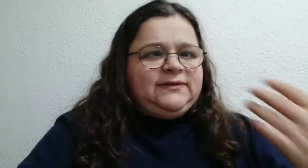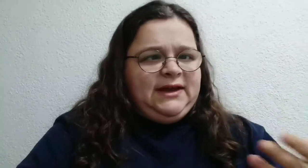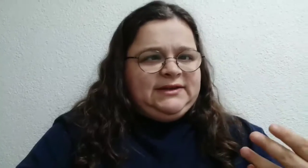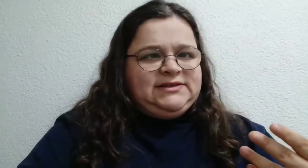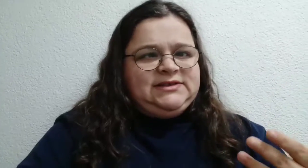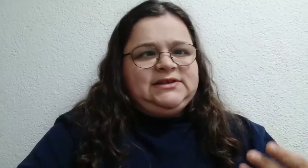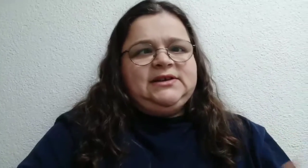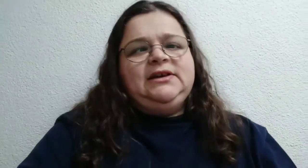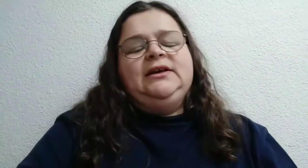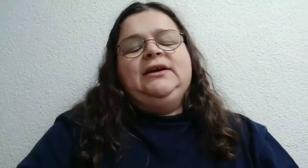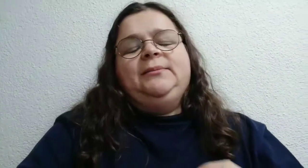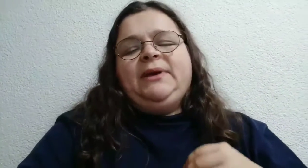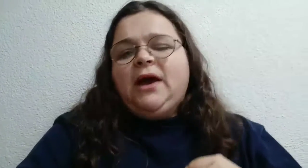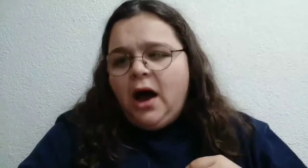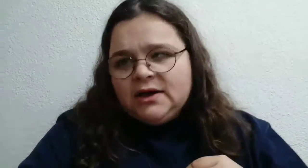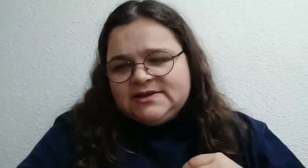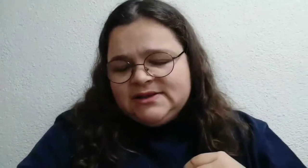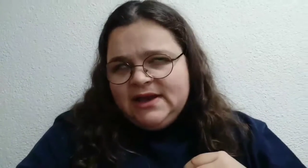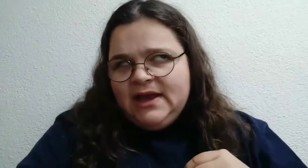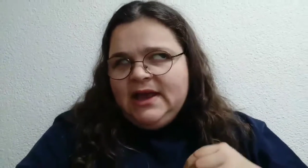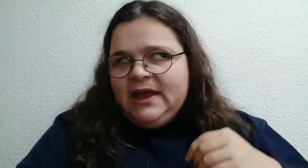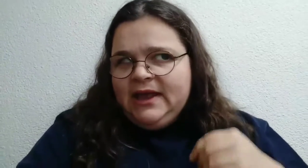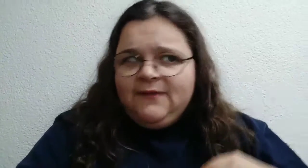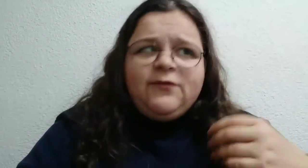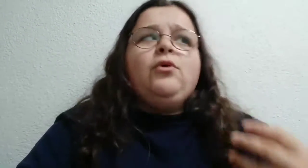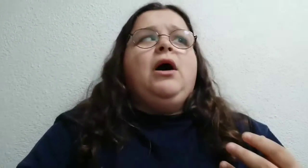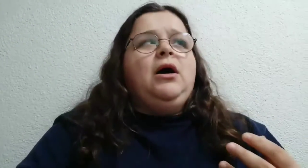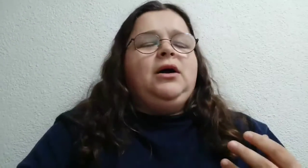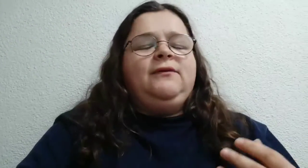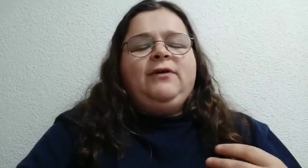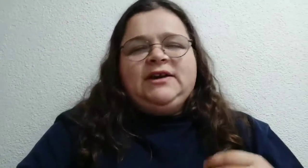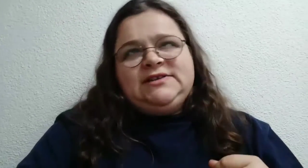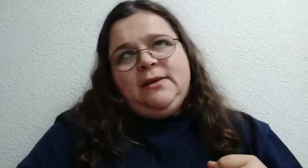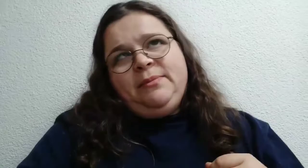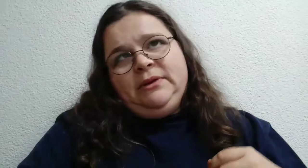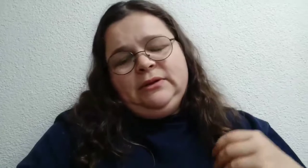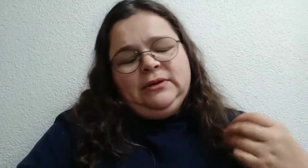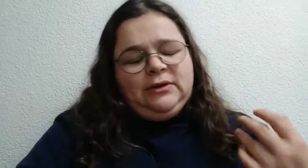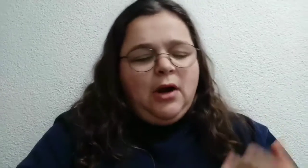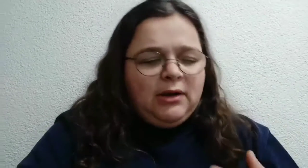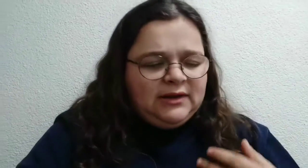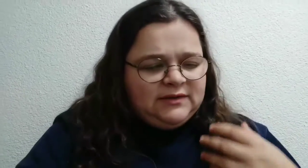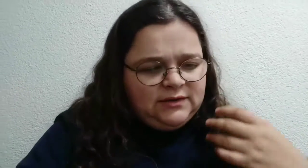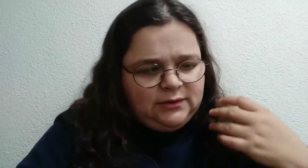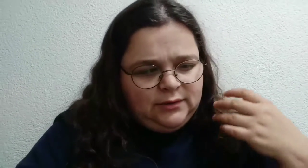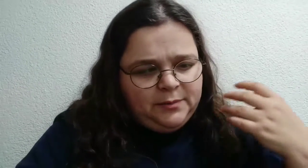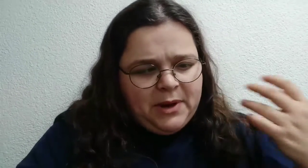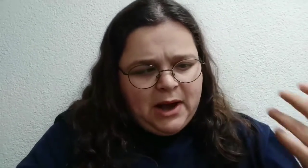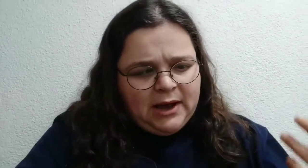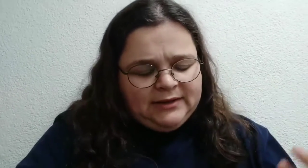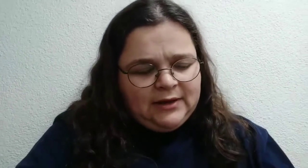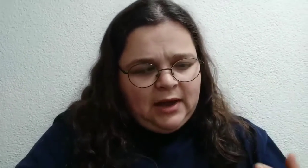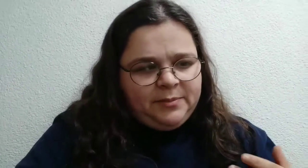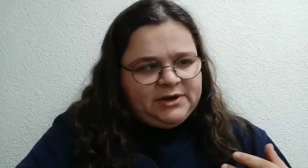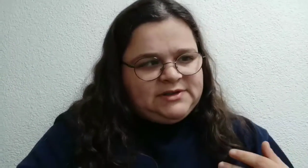things because if you are, for example, going to buy diapers